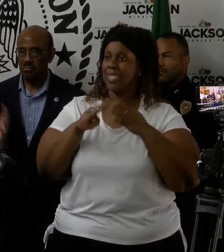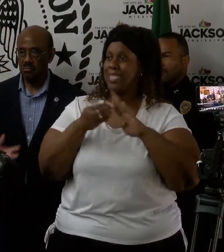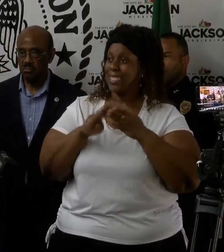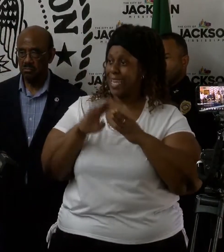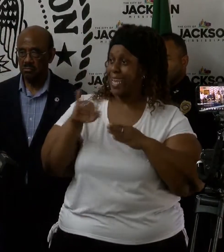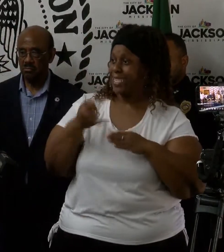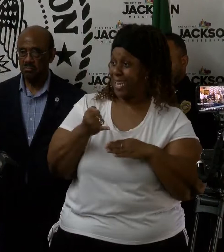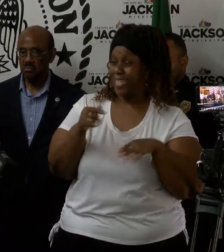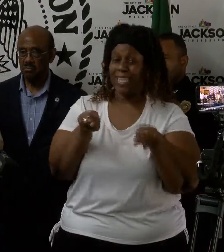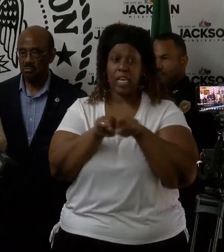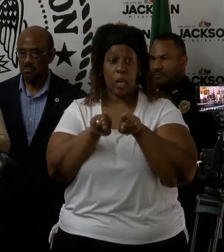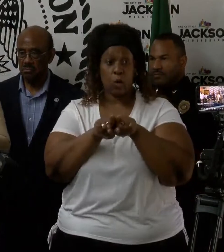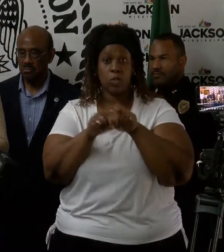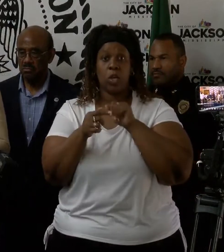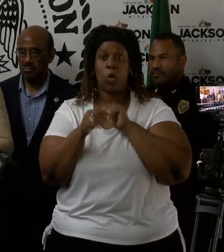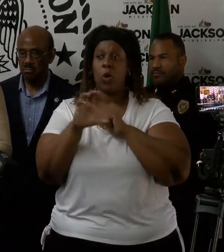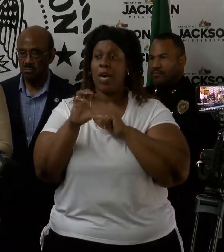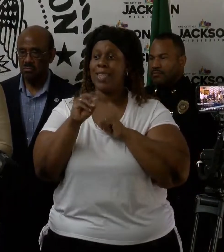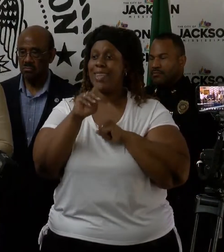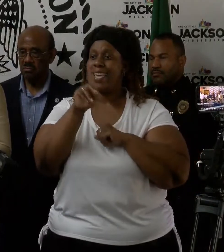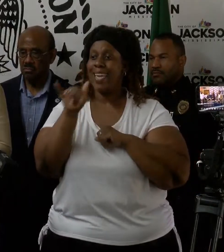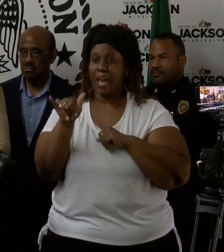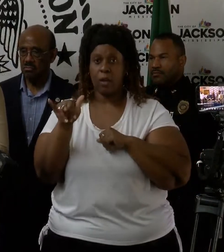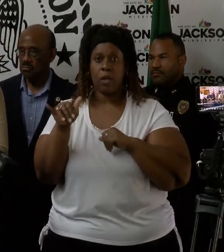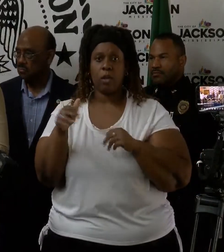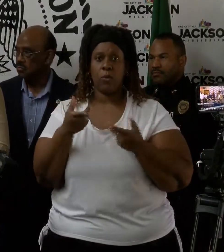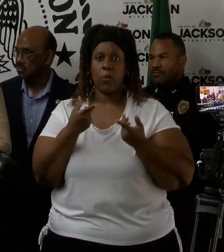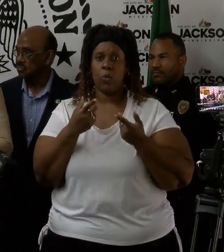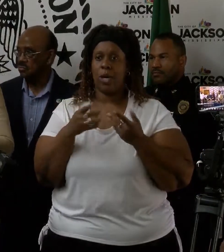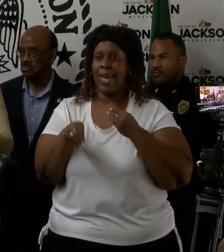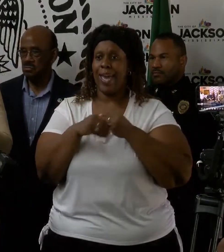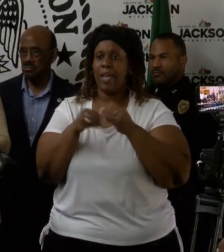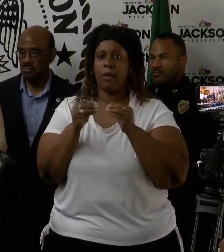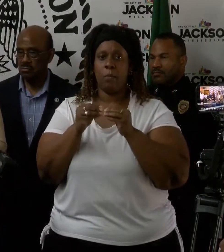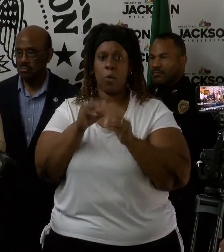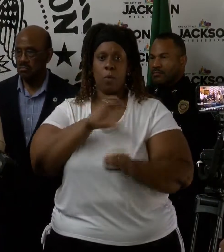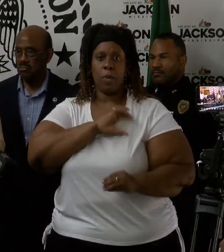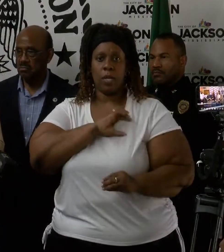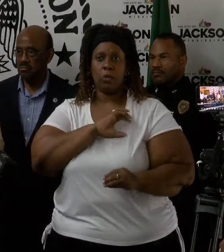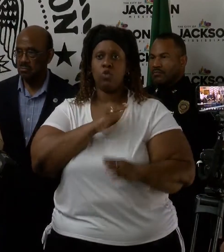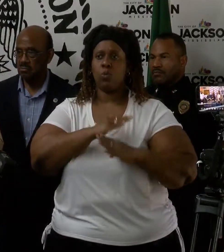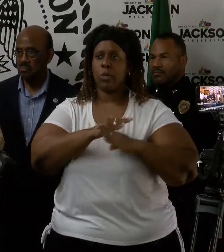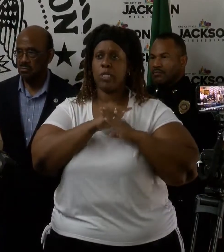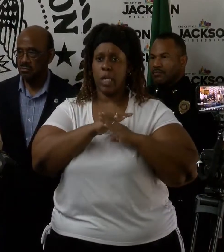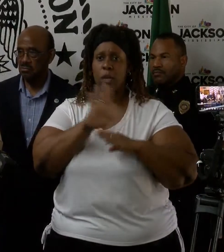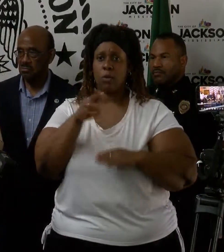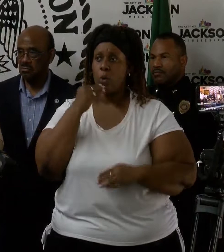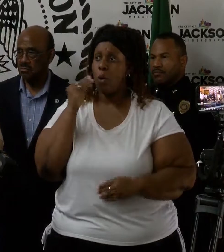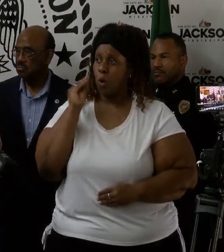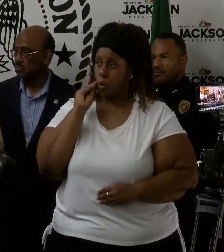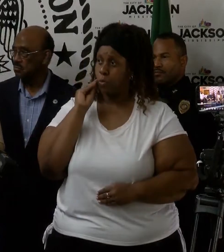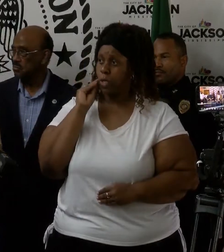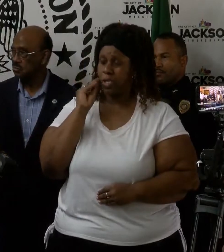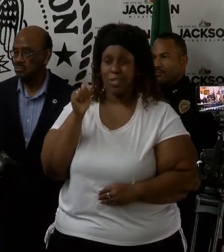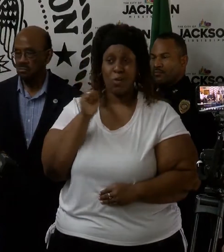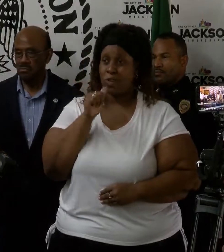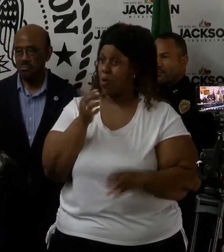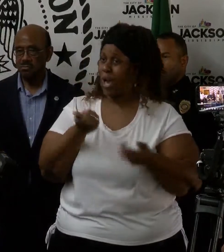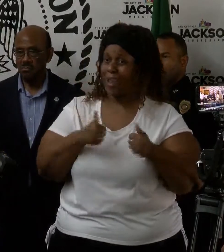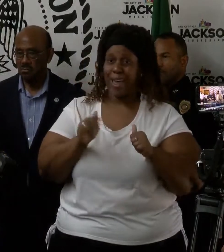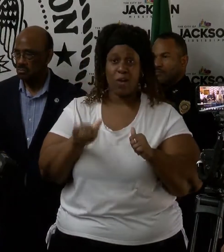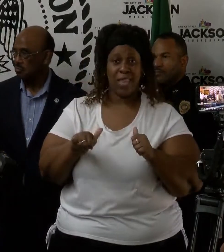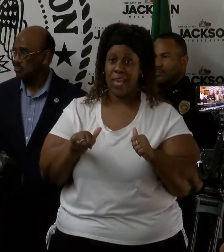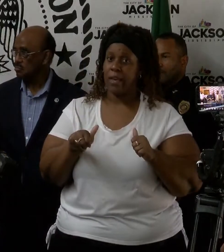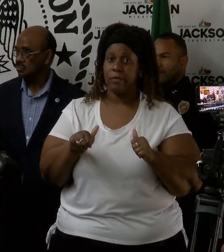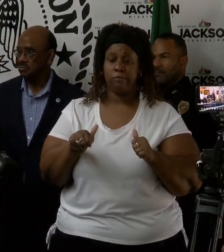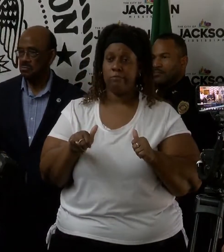along with the county, we will be working to step up patrols to protect your property. So don't allow that to